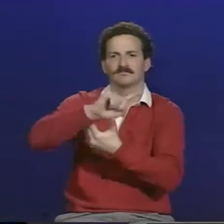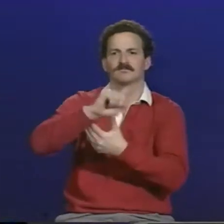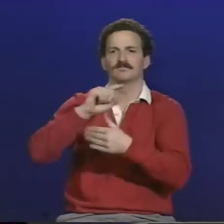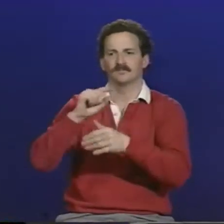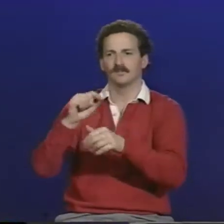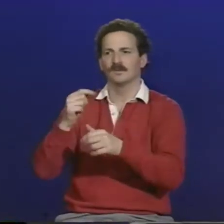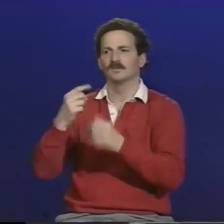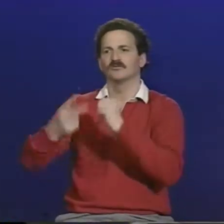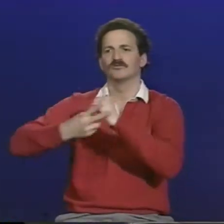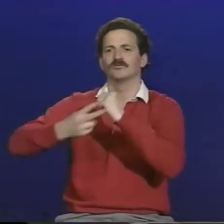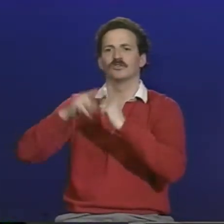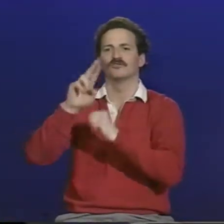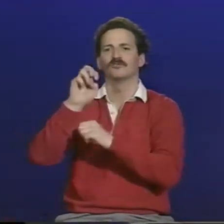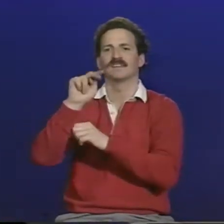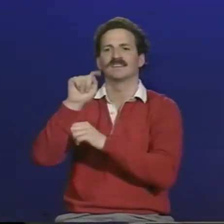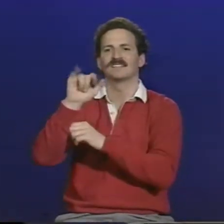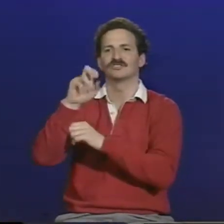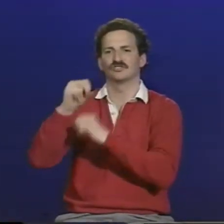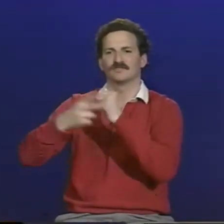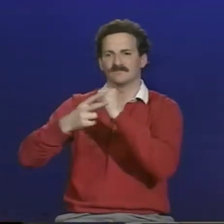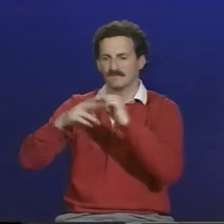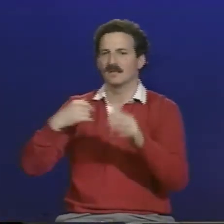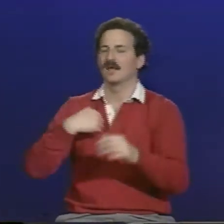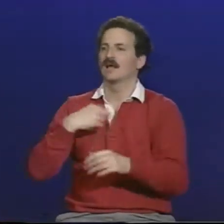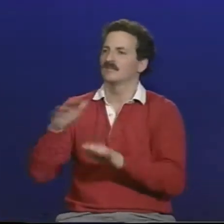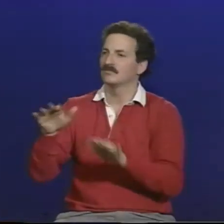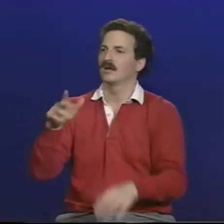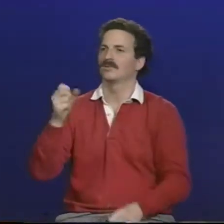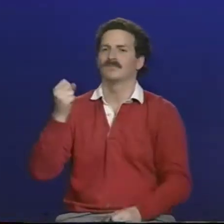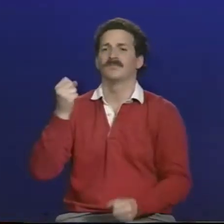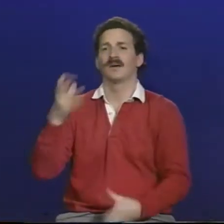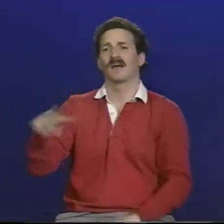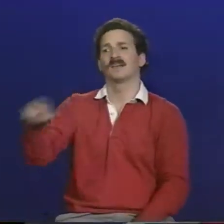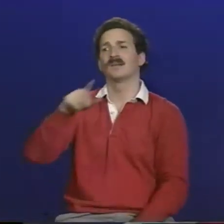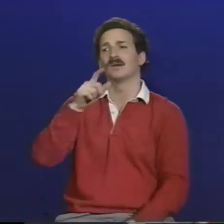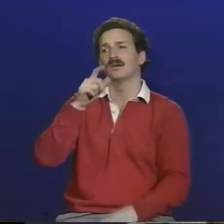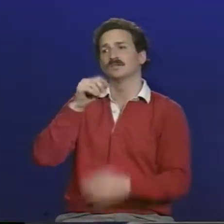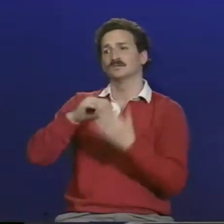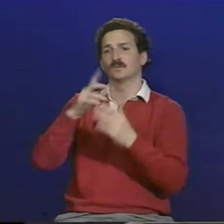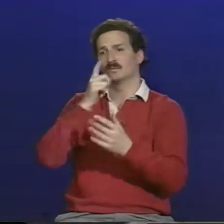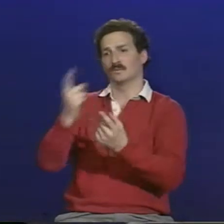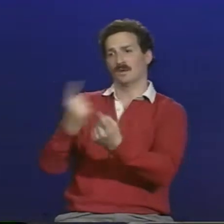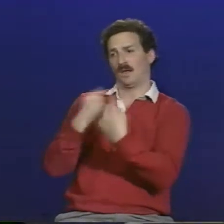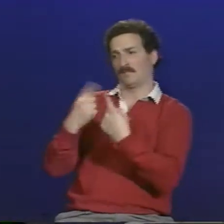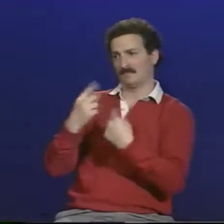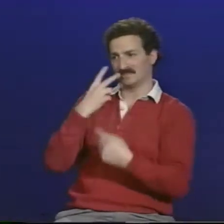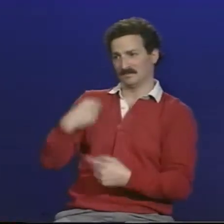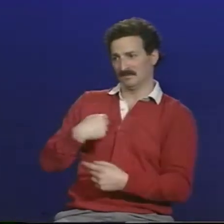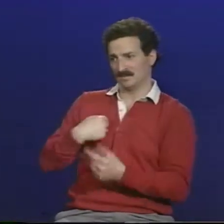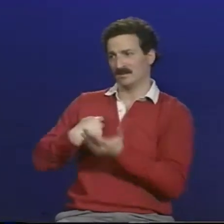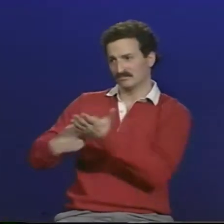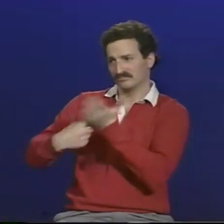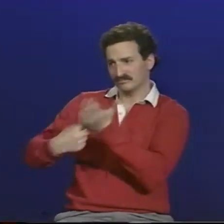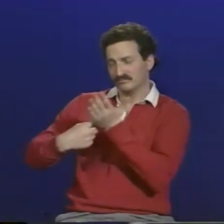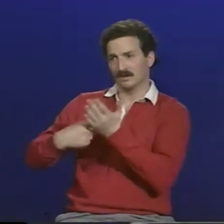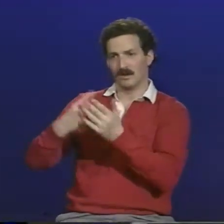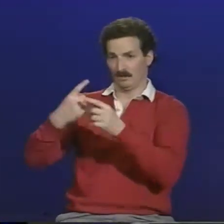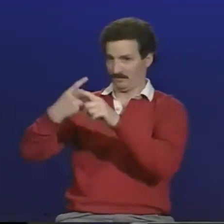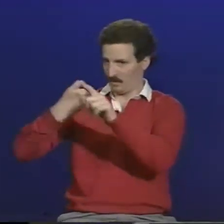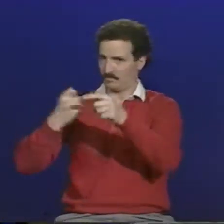in an effort to retain them here so that they could get through their four years here at Gallaudet. And oftentimes they would come to see